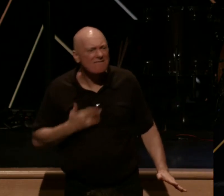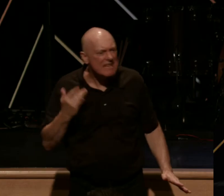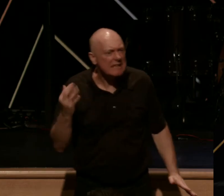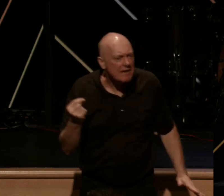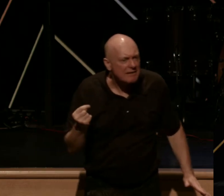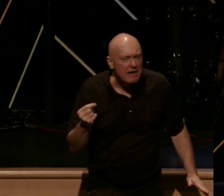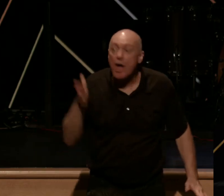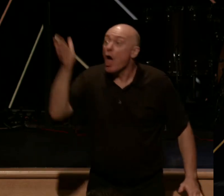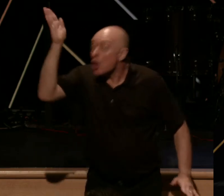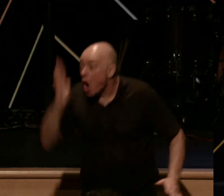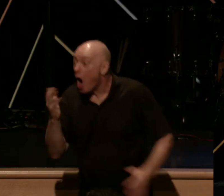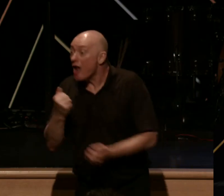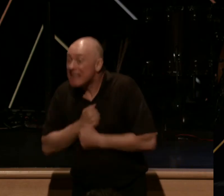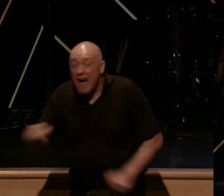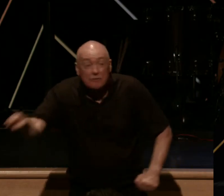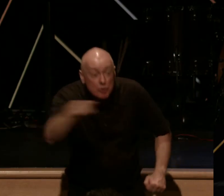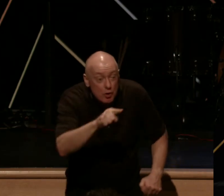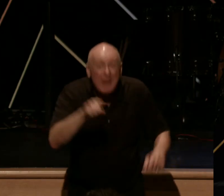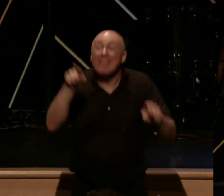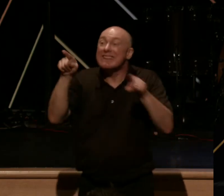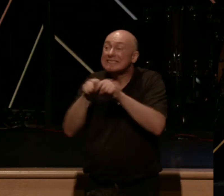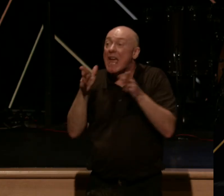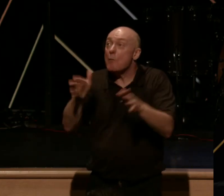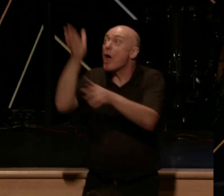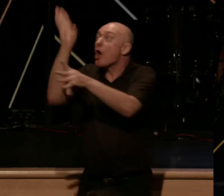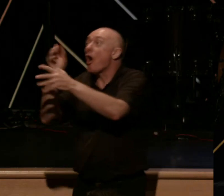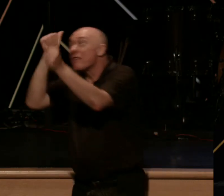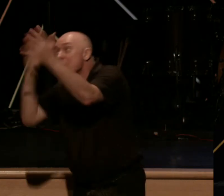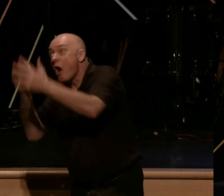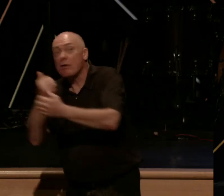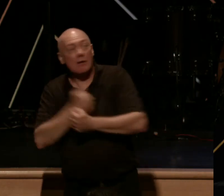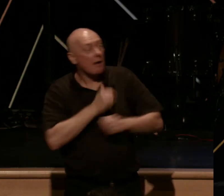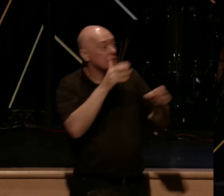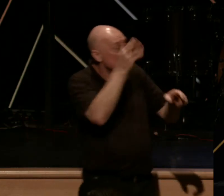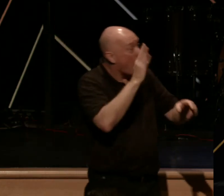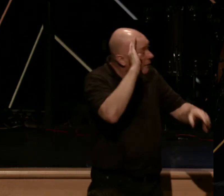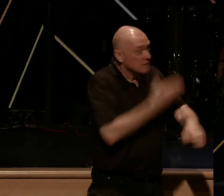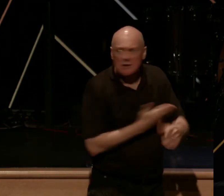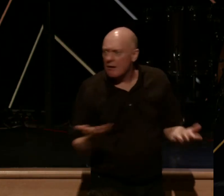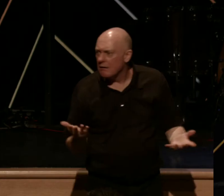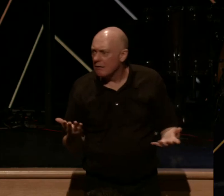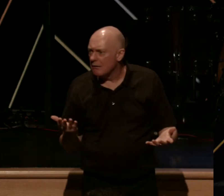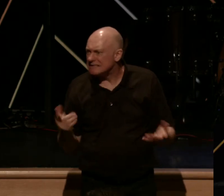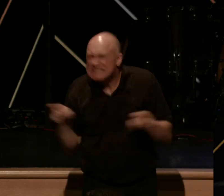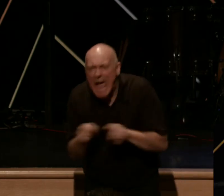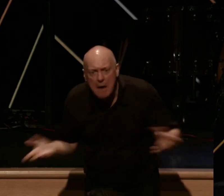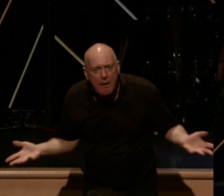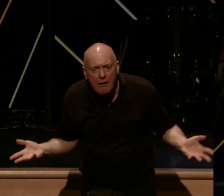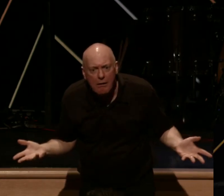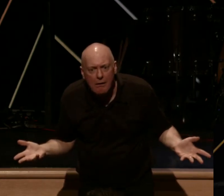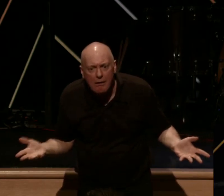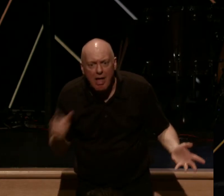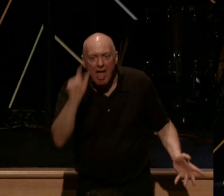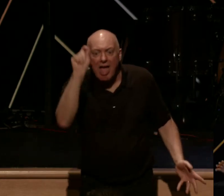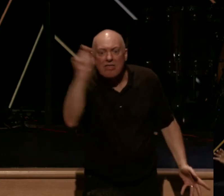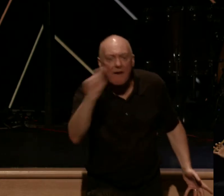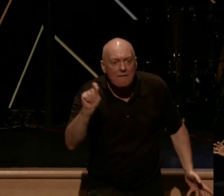God loves you like God loves God. And therefore, a love that